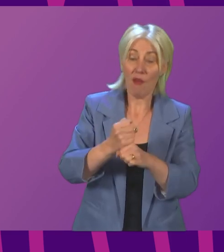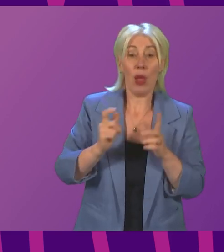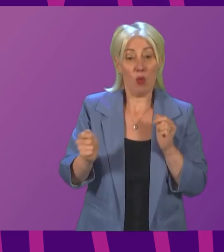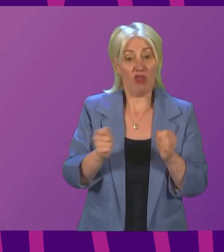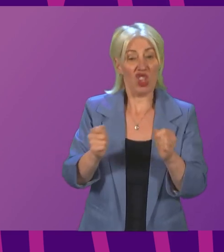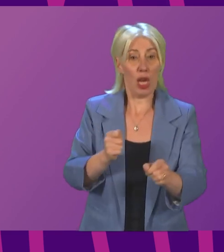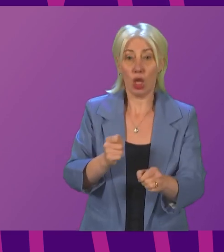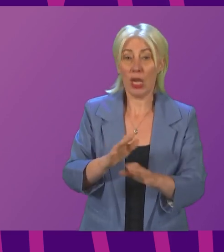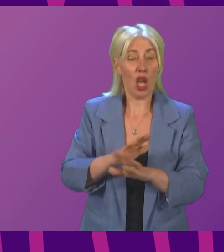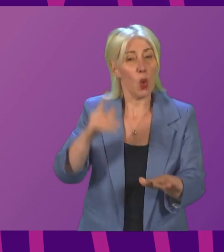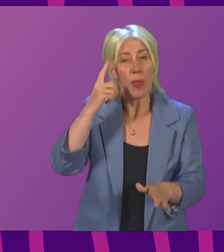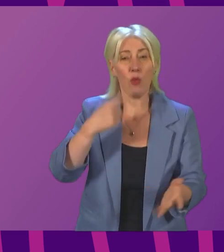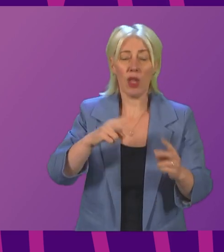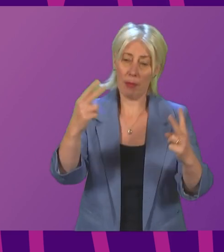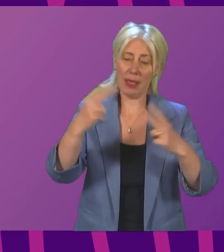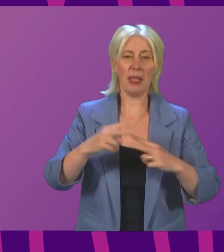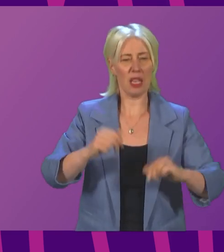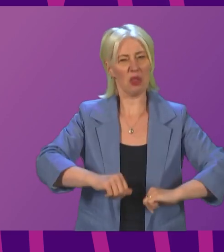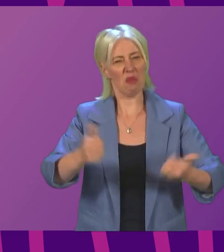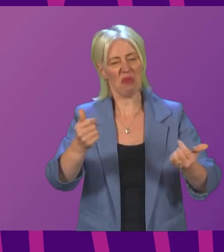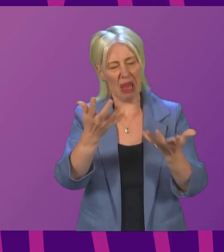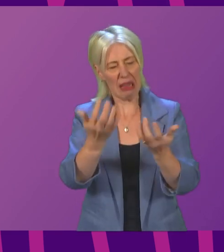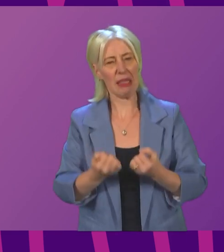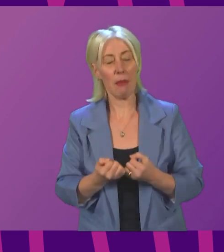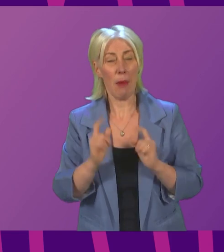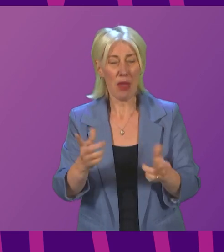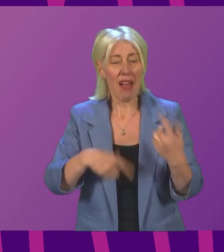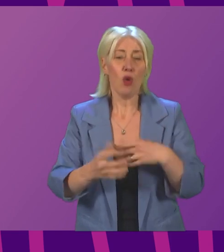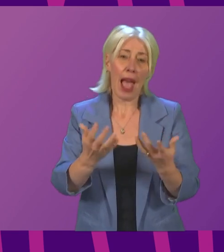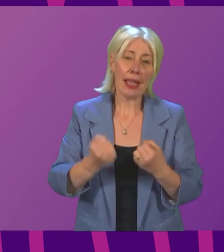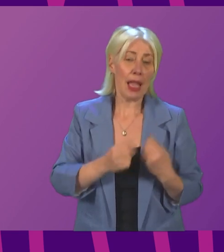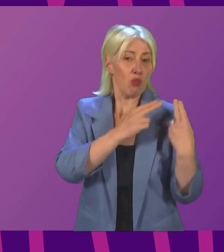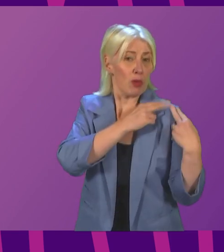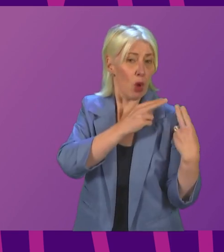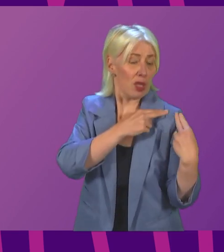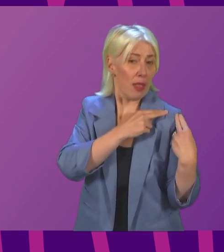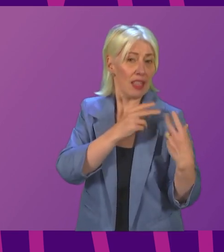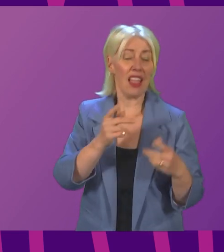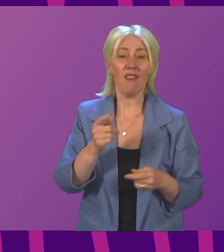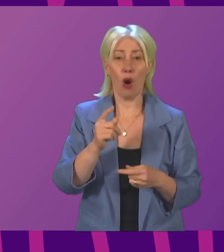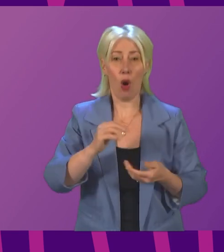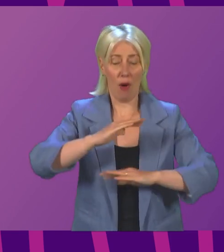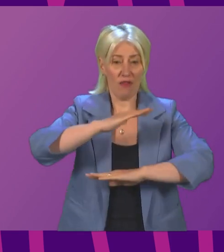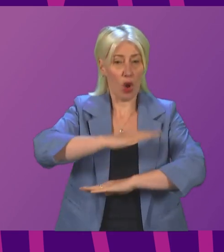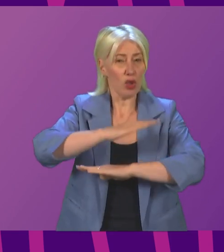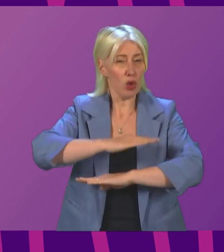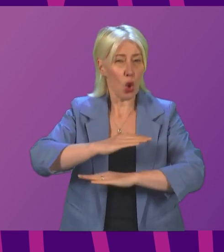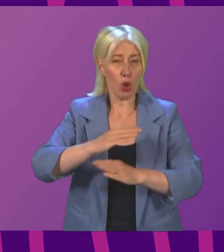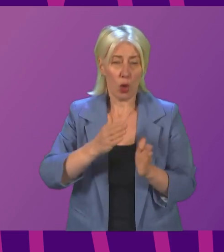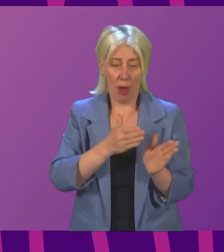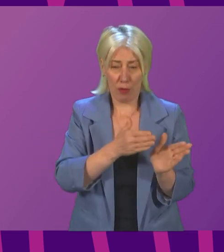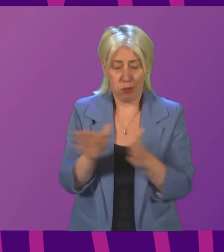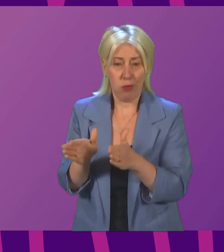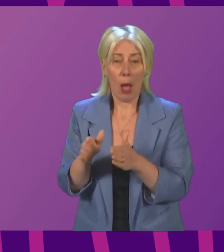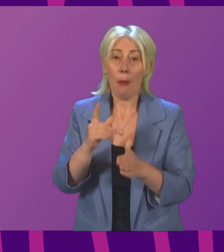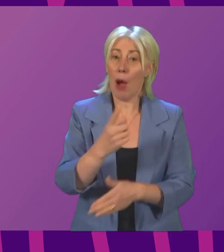don't think we can be credible on these things unless we accept the responsibility to move away from fossil fuels but I'm not going to abandon 100